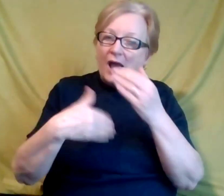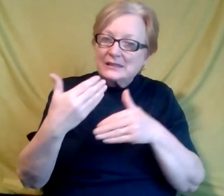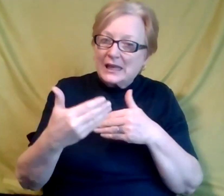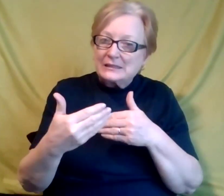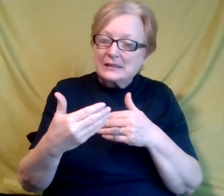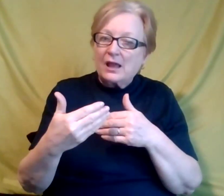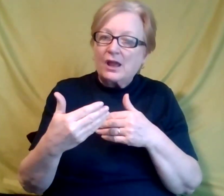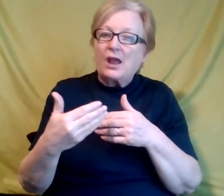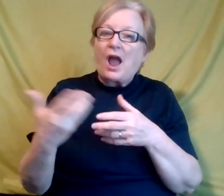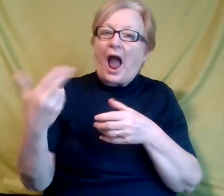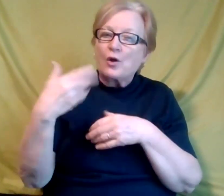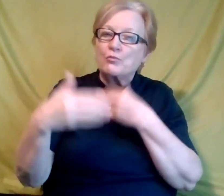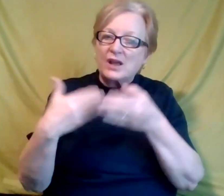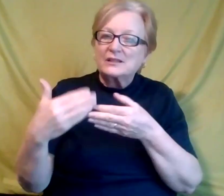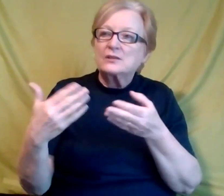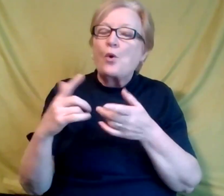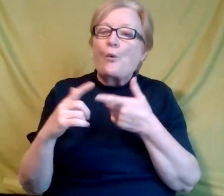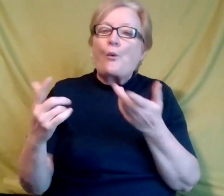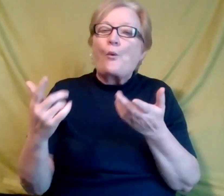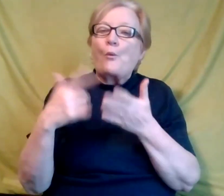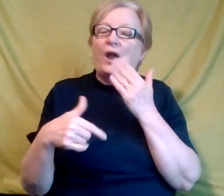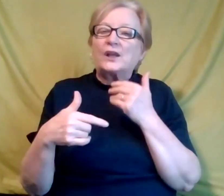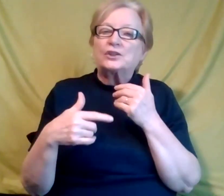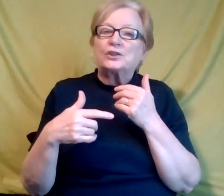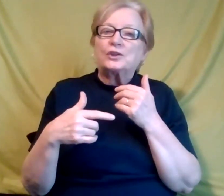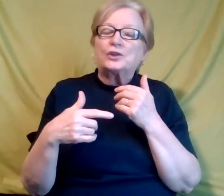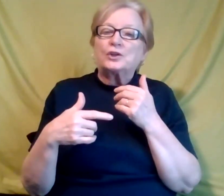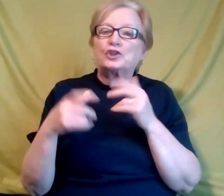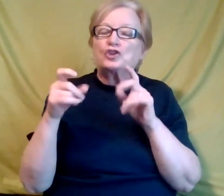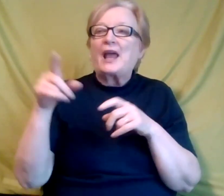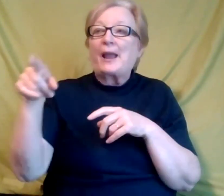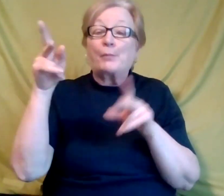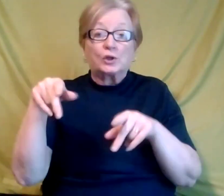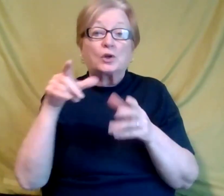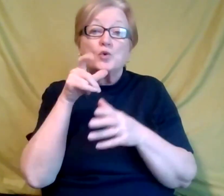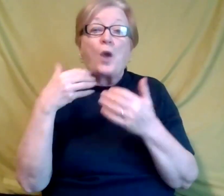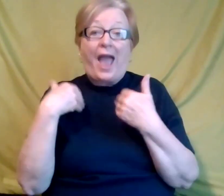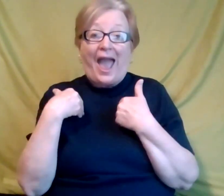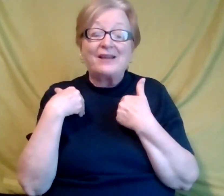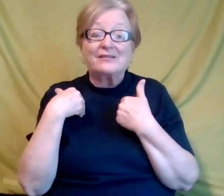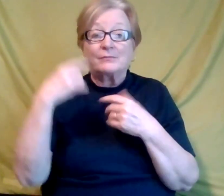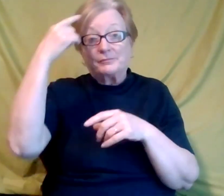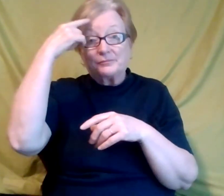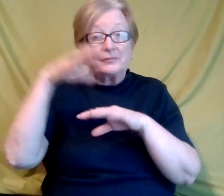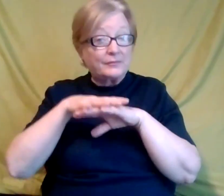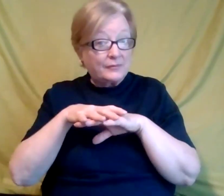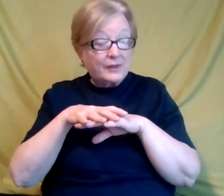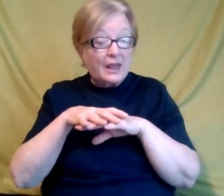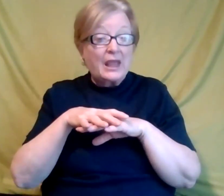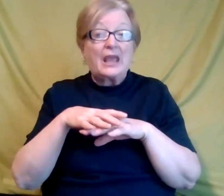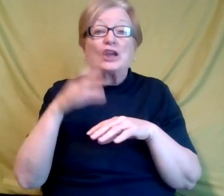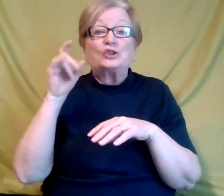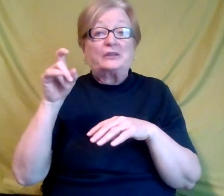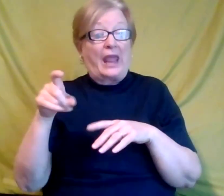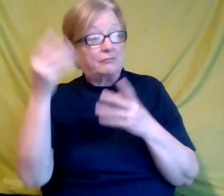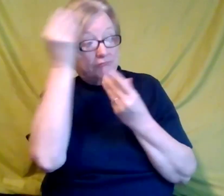who's, you know, they're a divergent autistic, should they, you know, um, disclose to their employer,